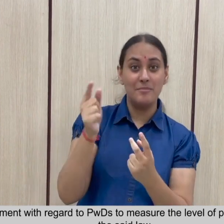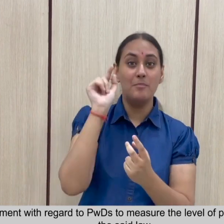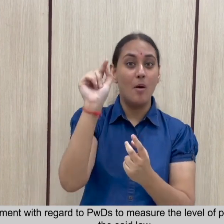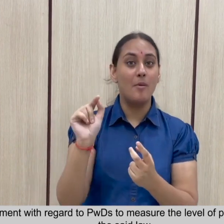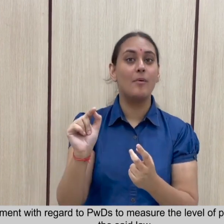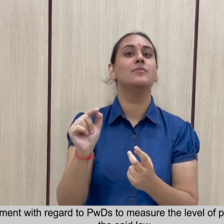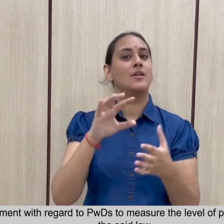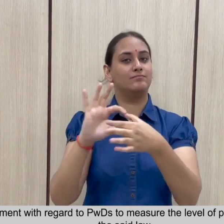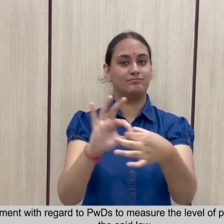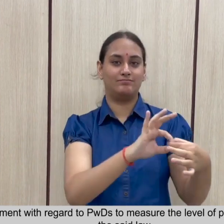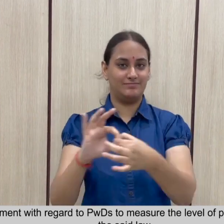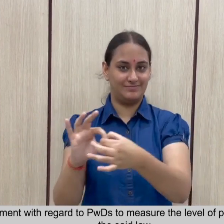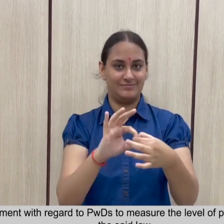of the said law.